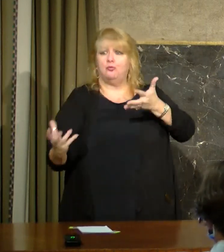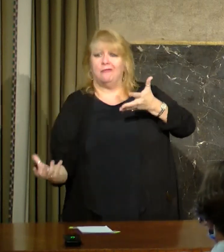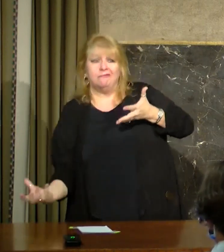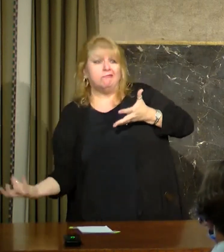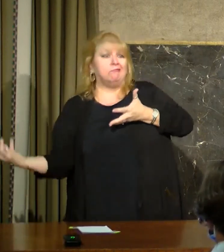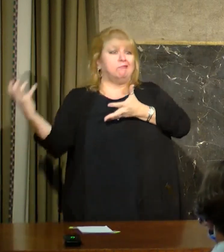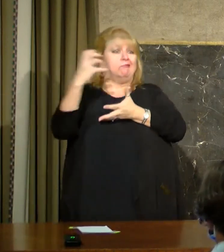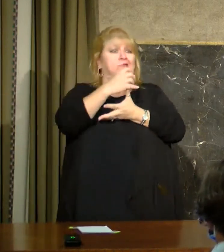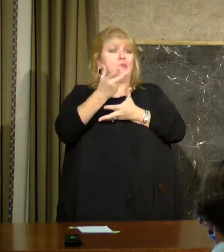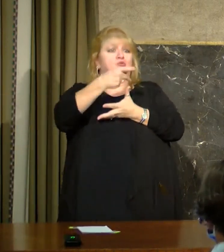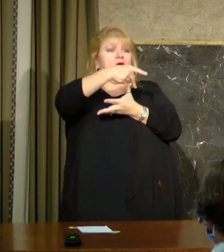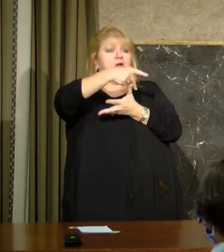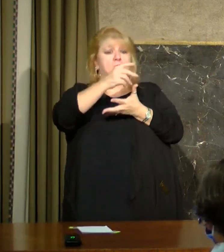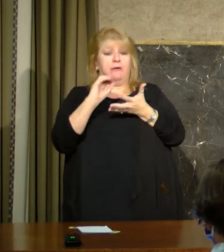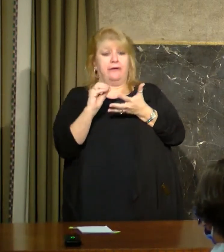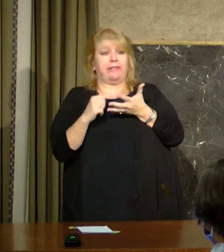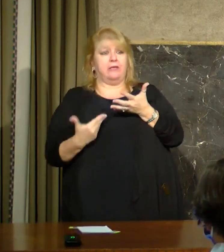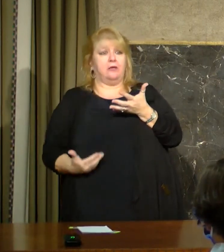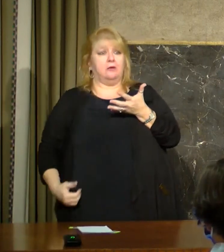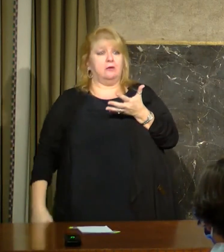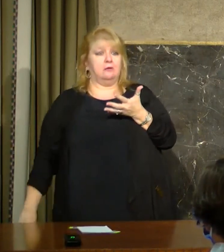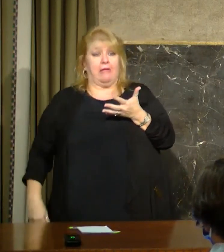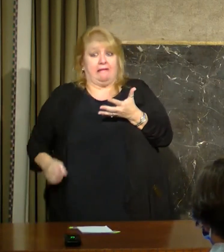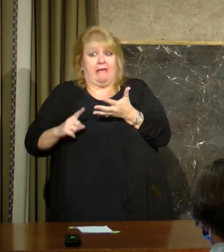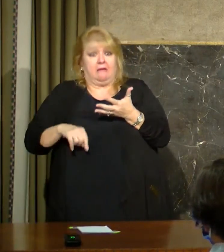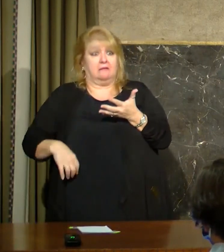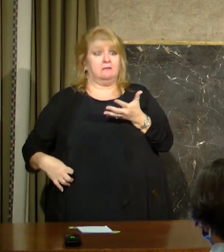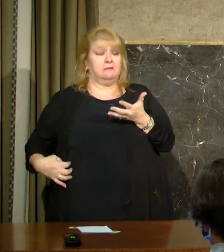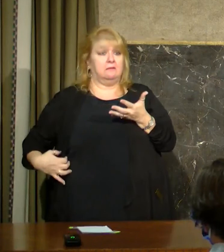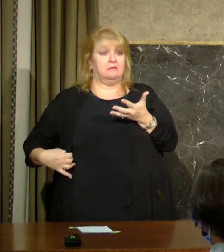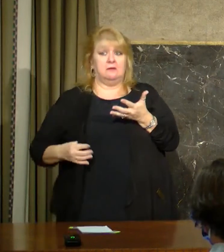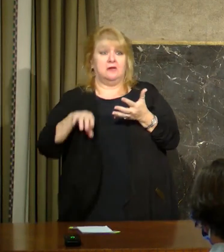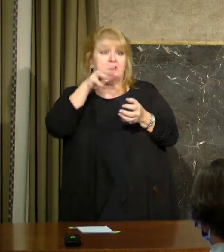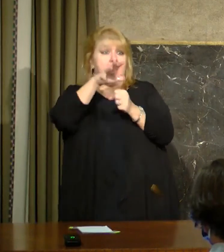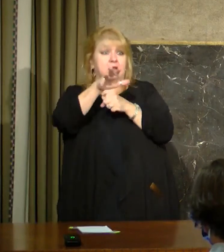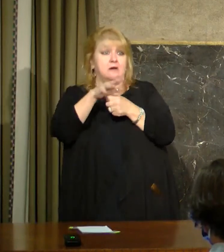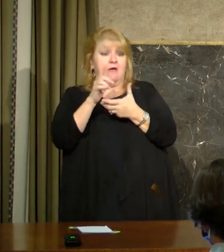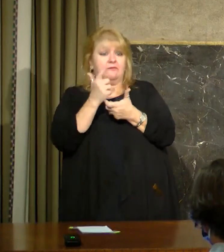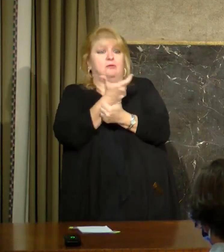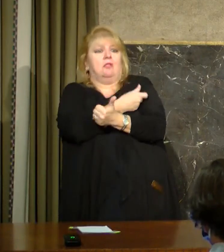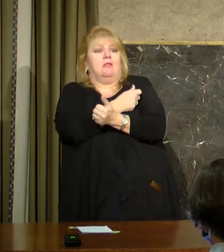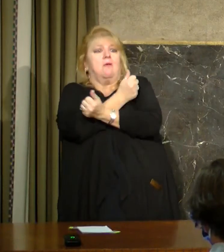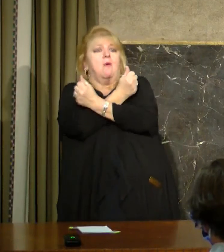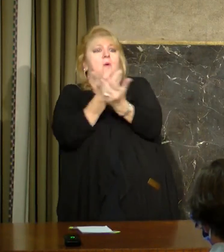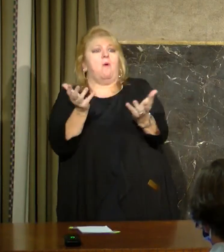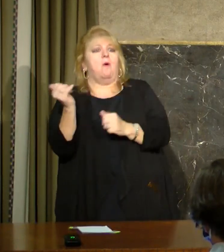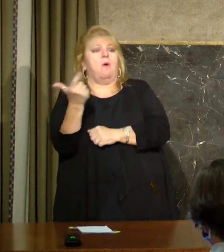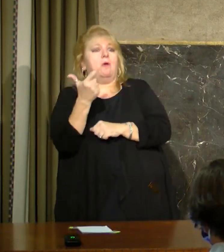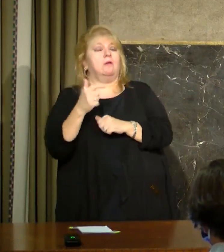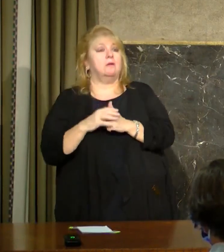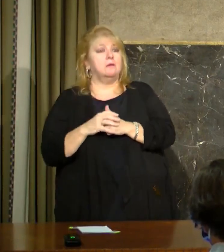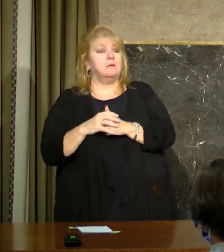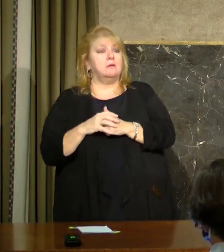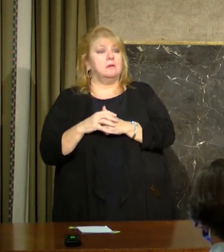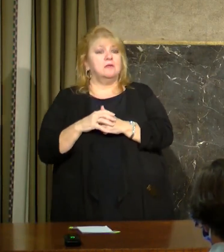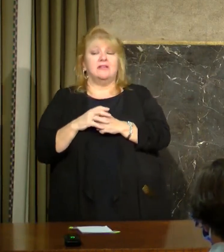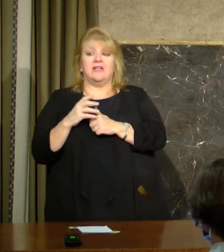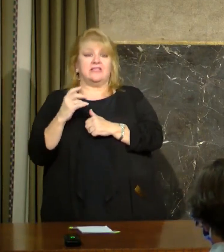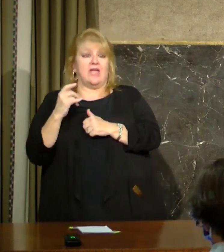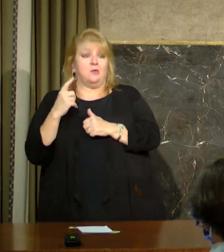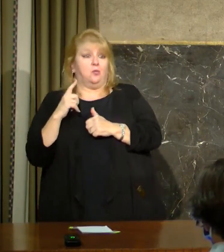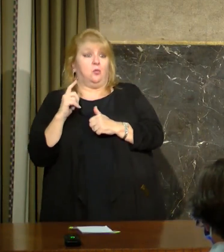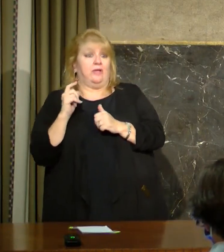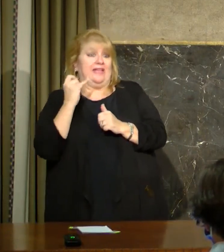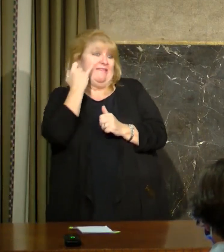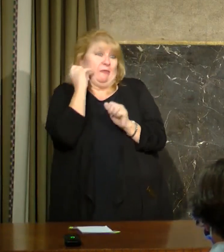possible. And we don't have the number of doses available to us to make that happen, assuming that we could somehow administer